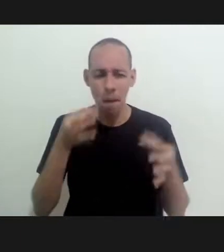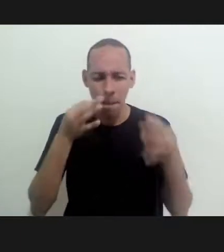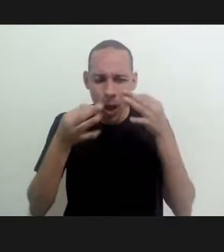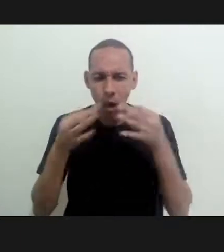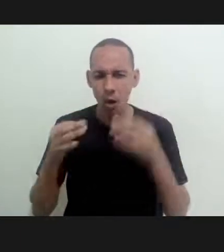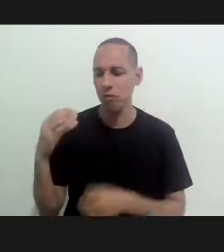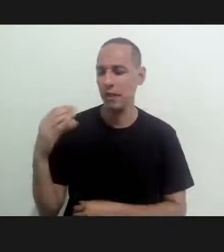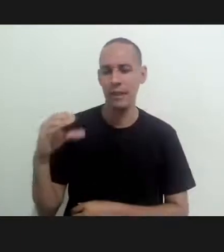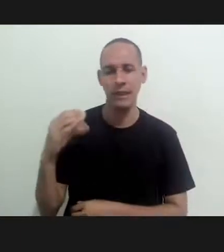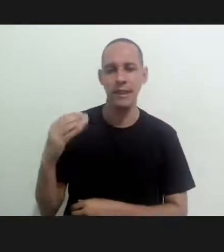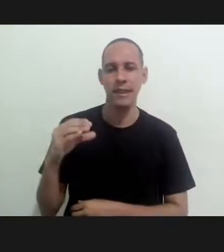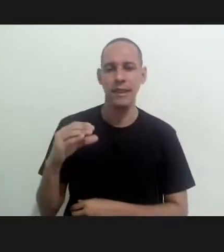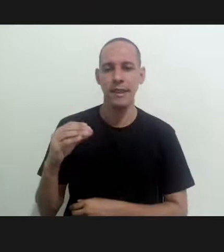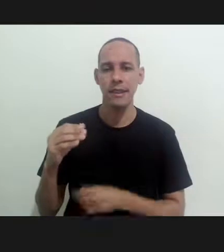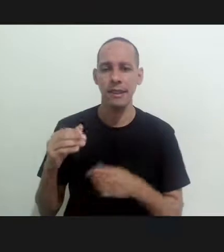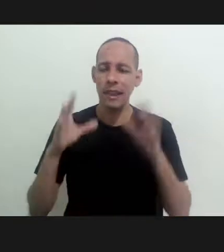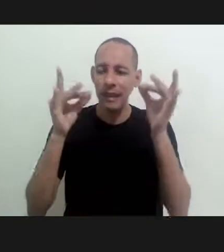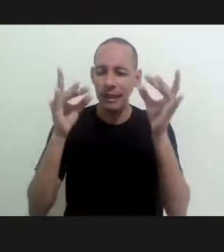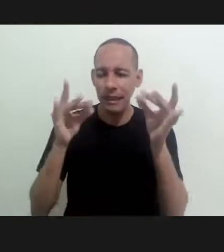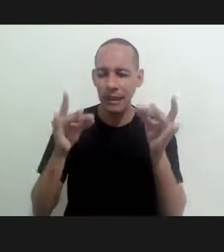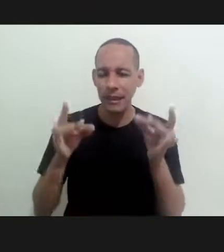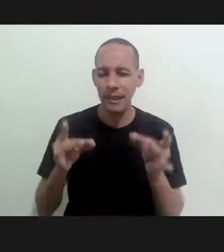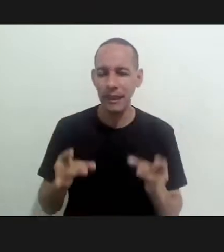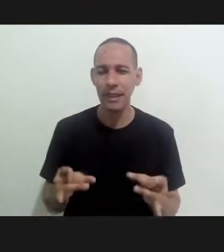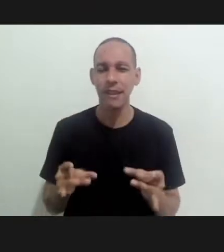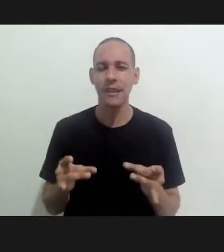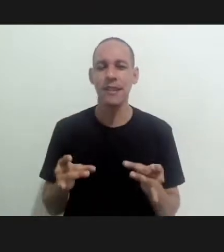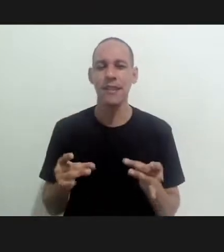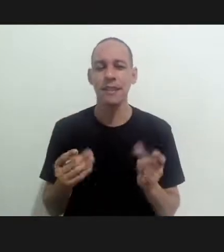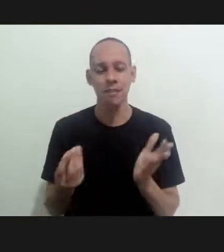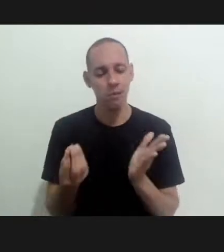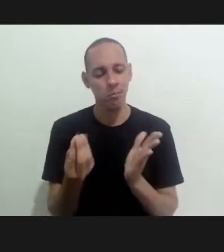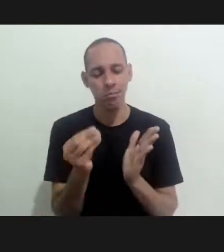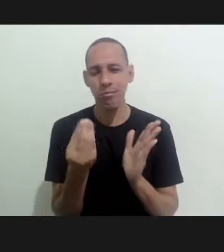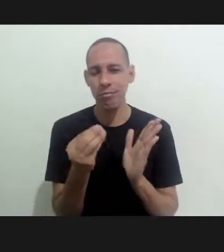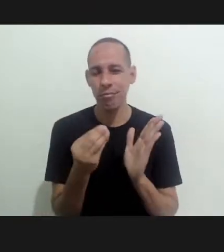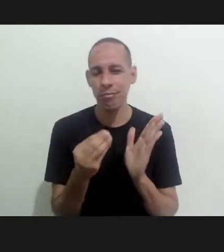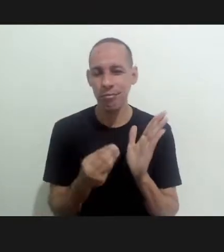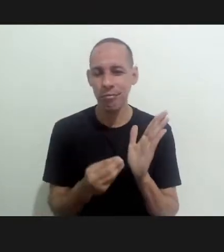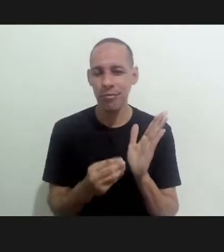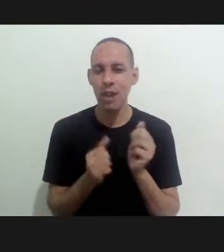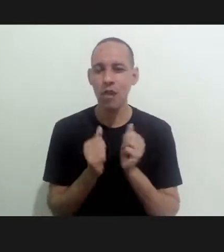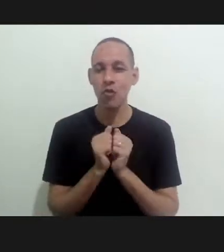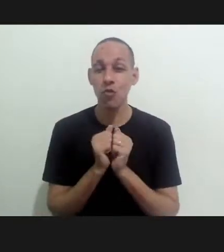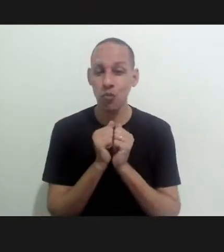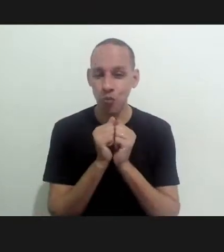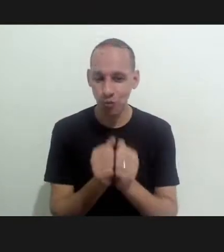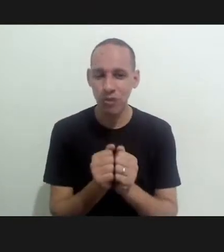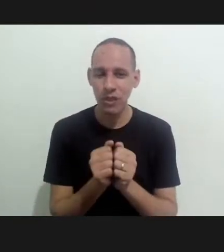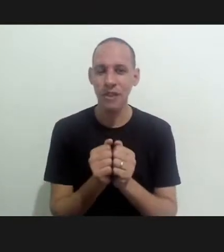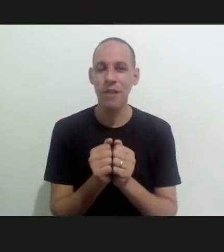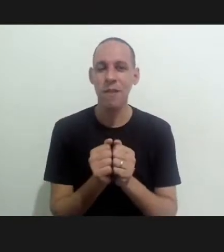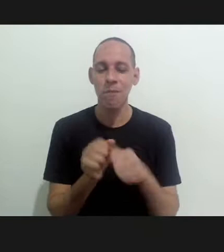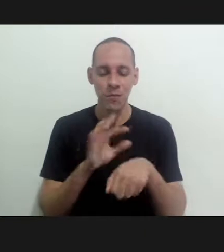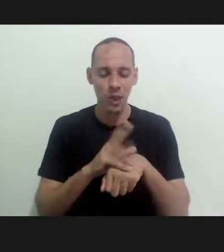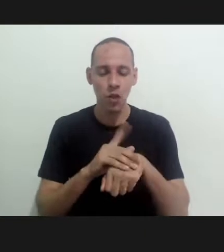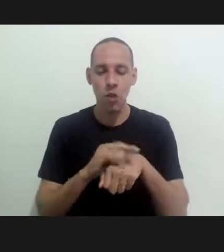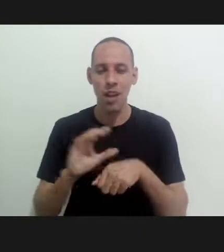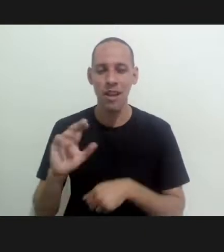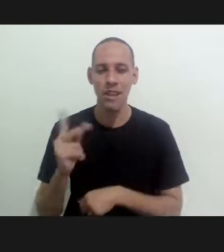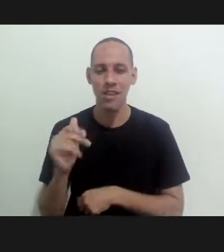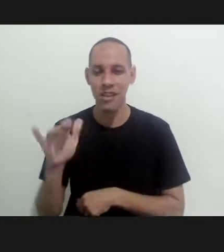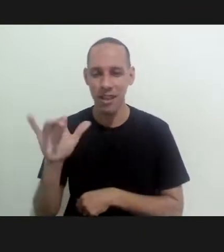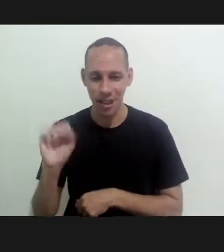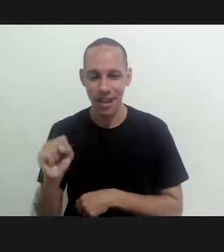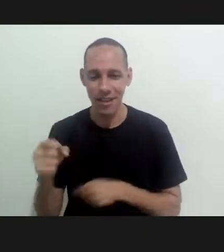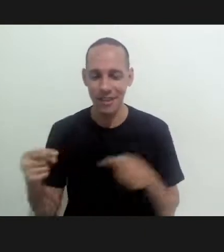scientific standpoint and all the details which would be with him and which would also always be following